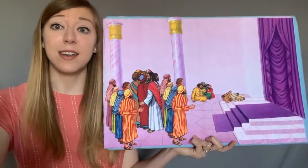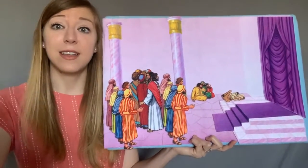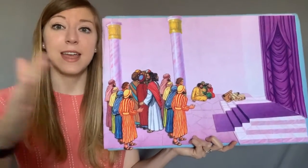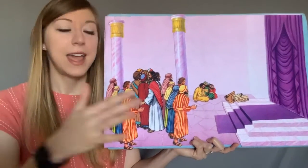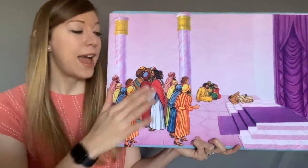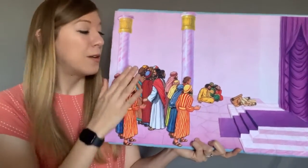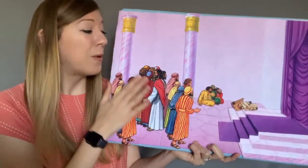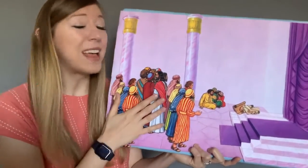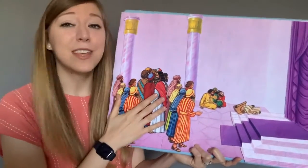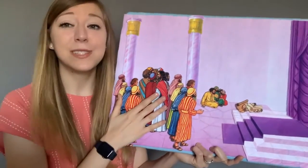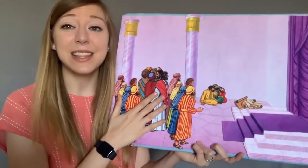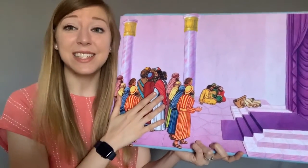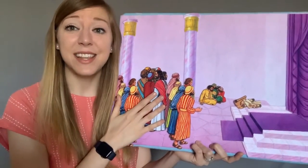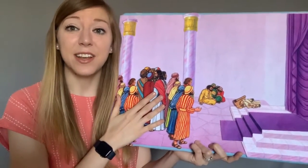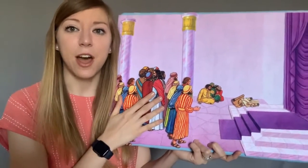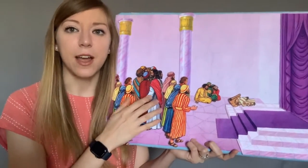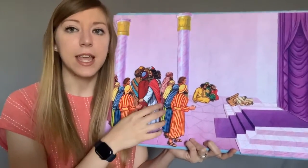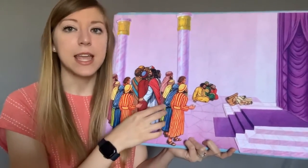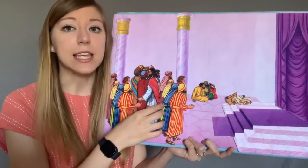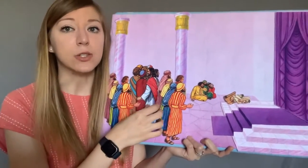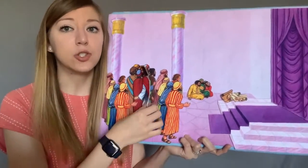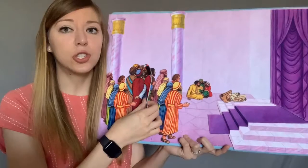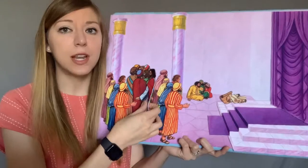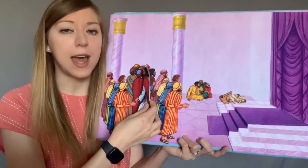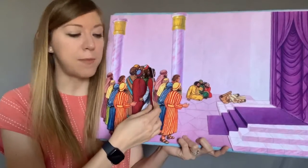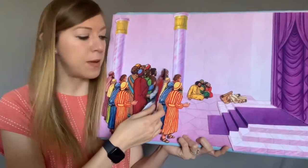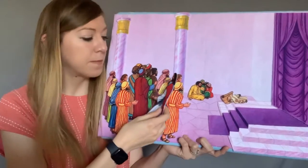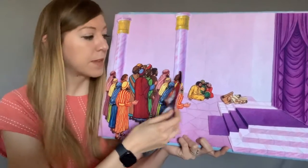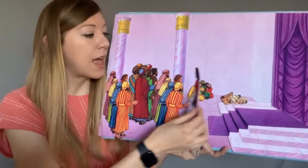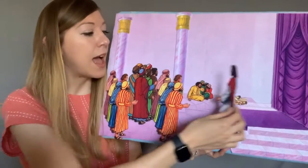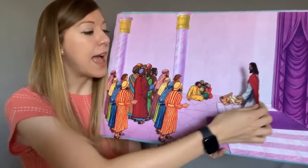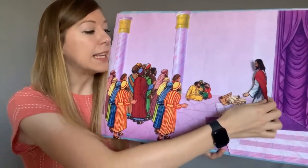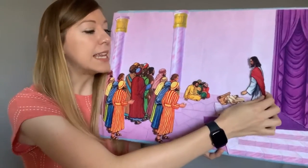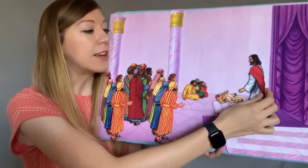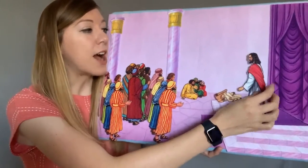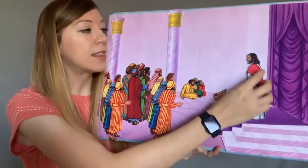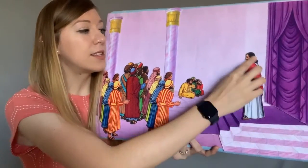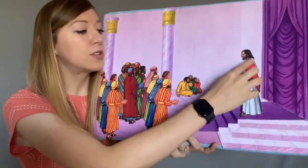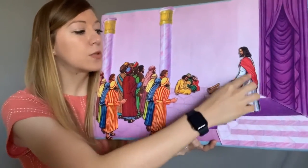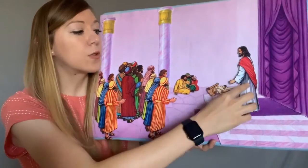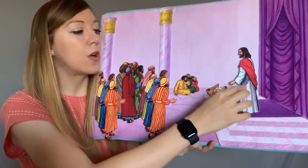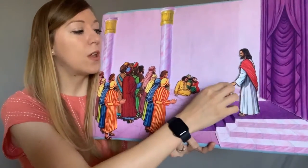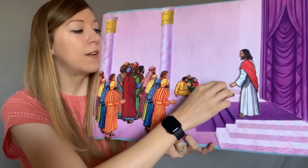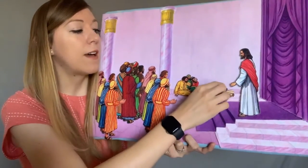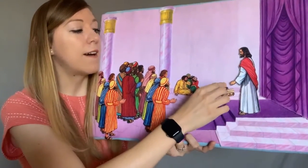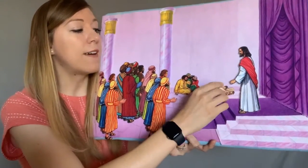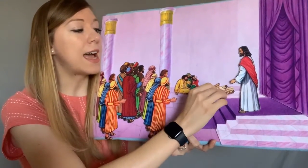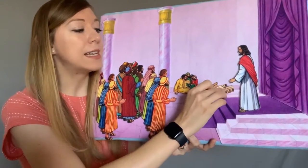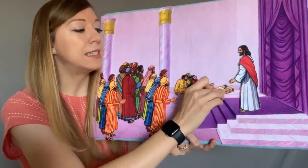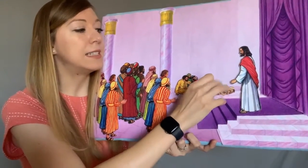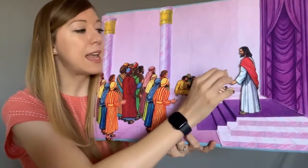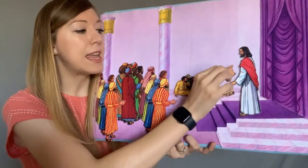and while he was at the synagogue he stood up and he got the scroll of Isaiah